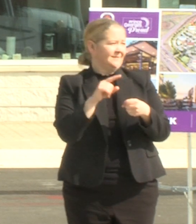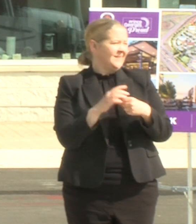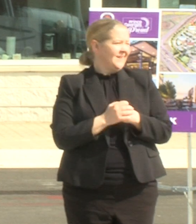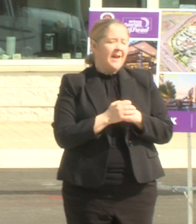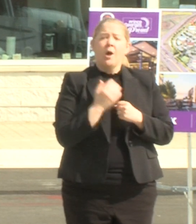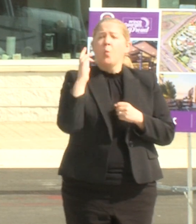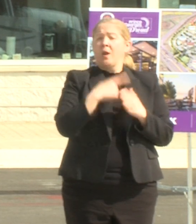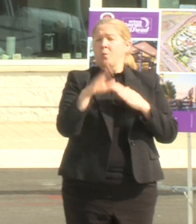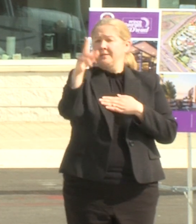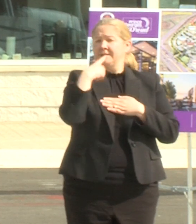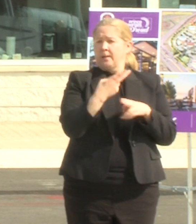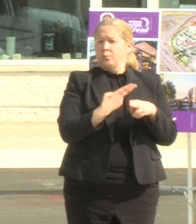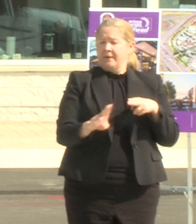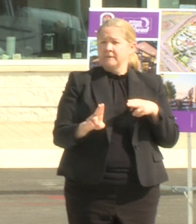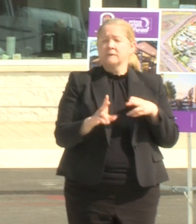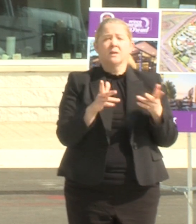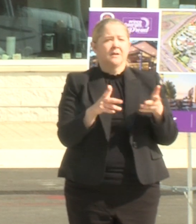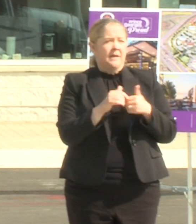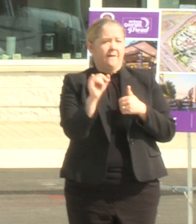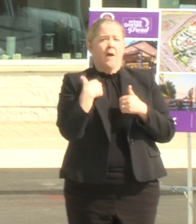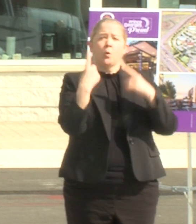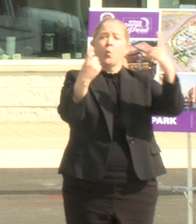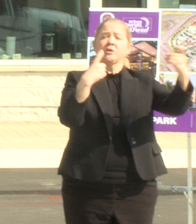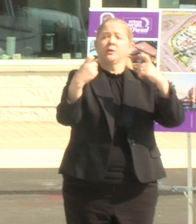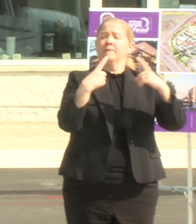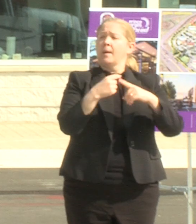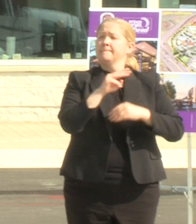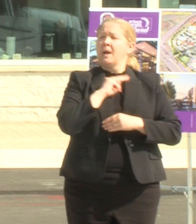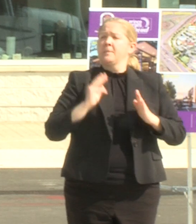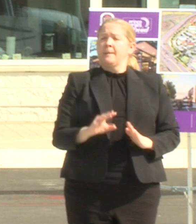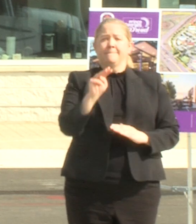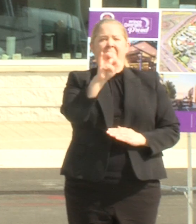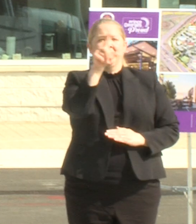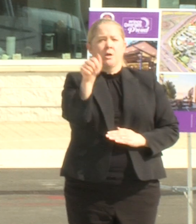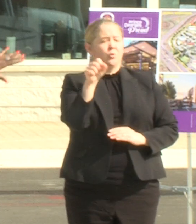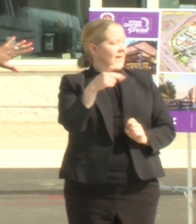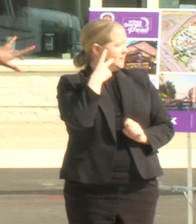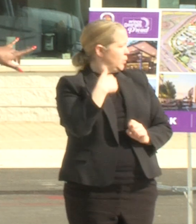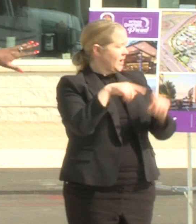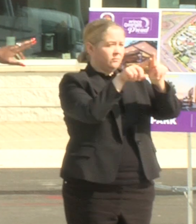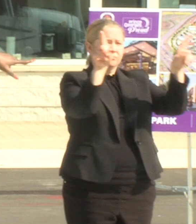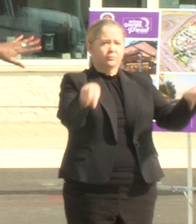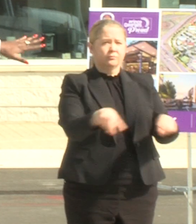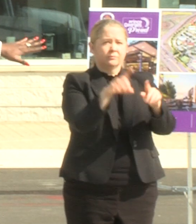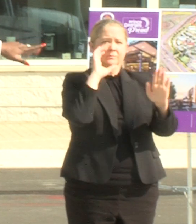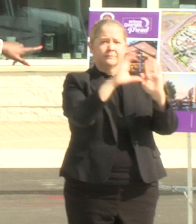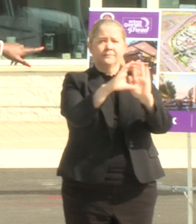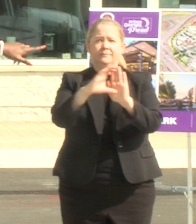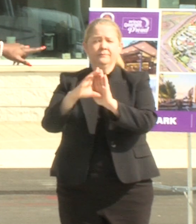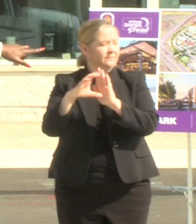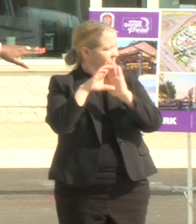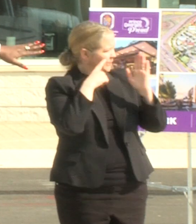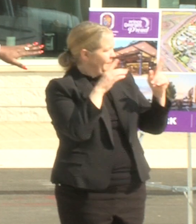i will say very briefly and then we'll take if there are any questions from members of the media as you can see we have renderings for all of these projects as well as the vision overall part